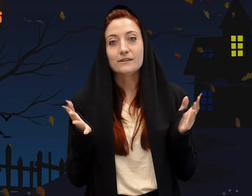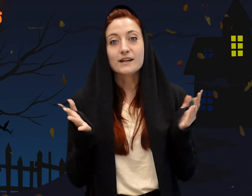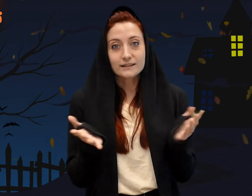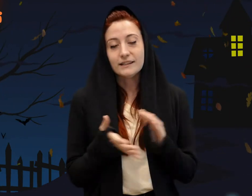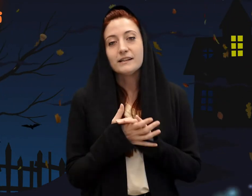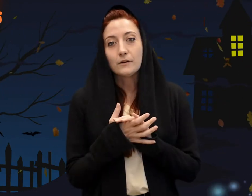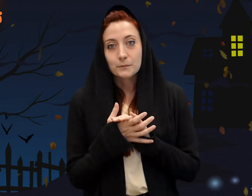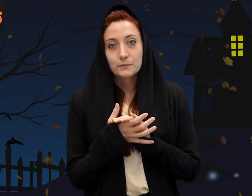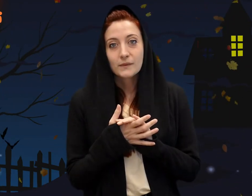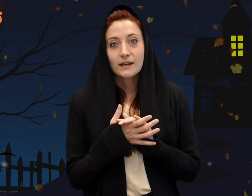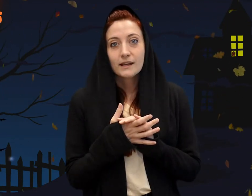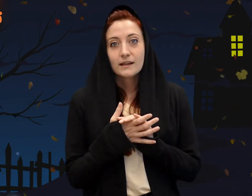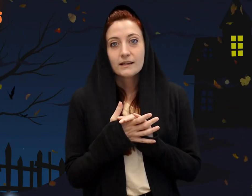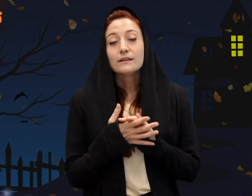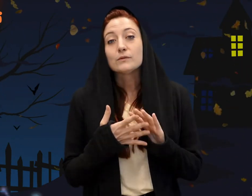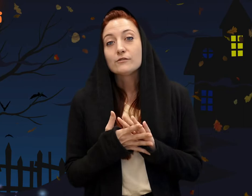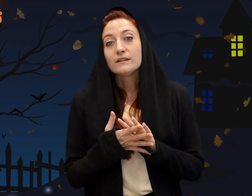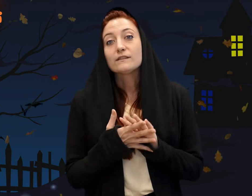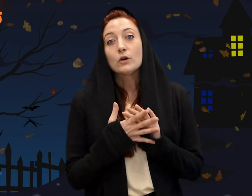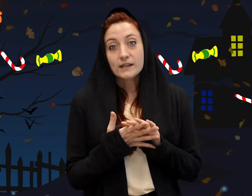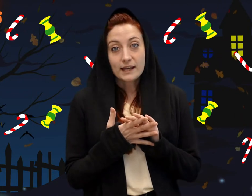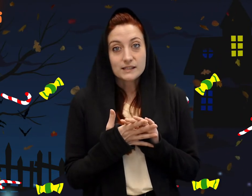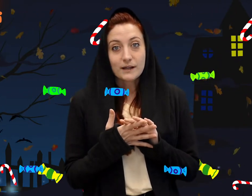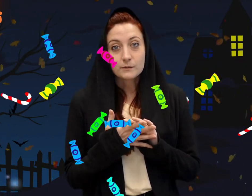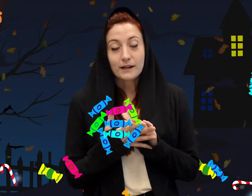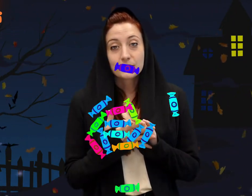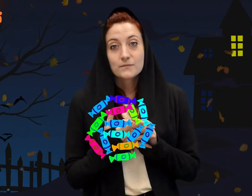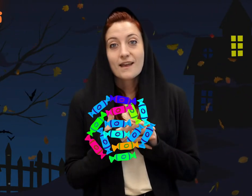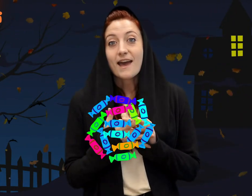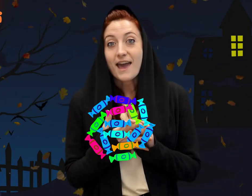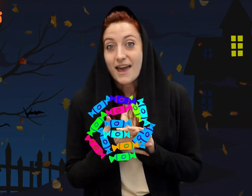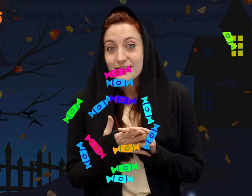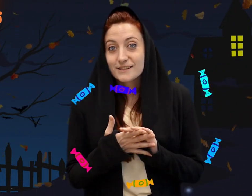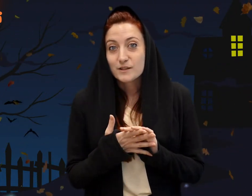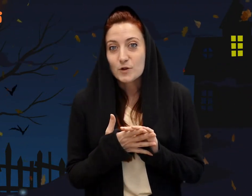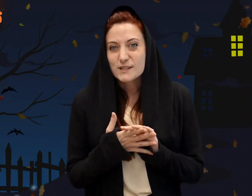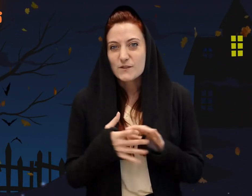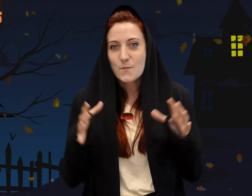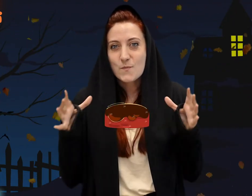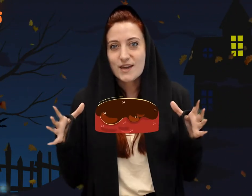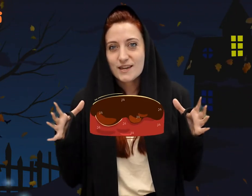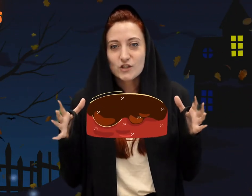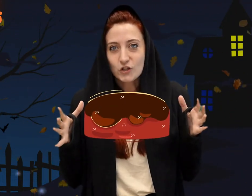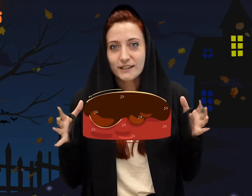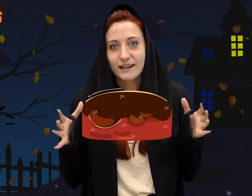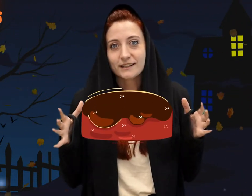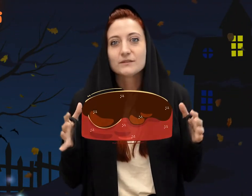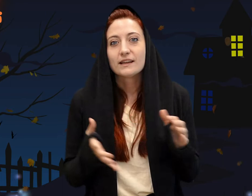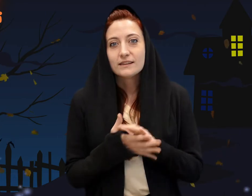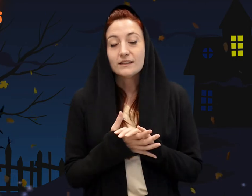her darling kitty home. The three friends got their candy bags back, and the promise of the chocolate cake that